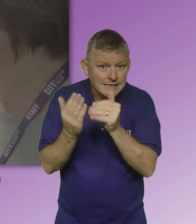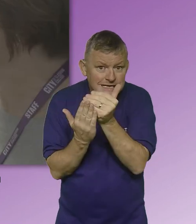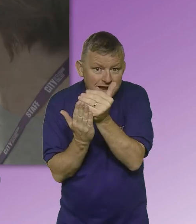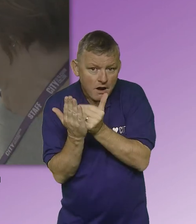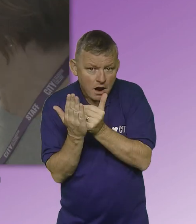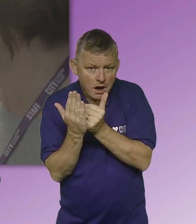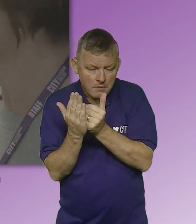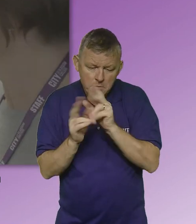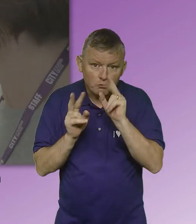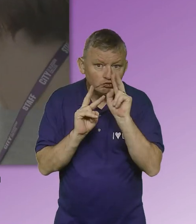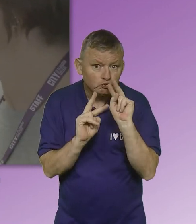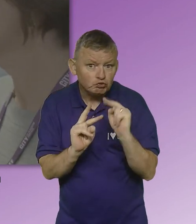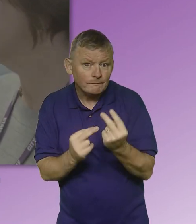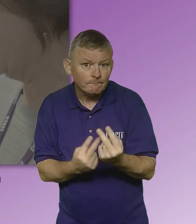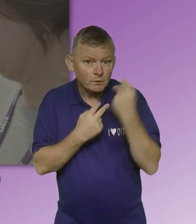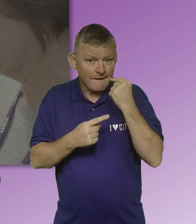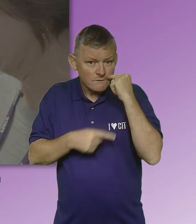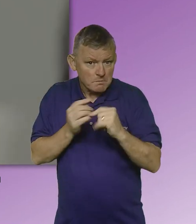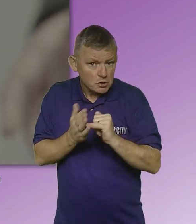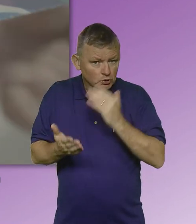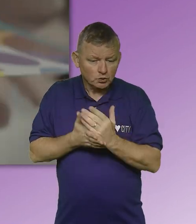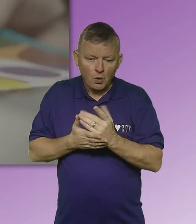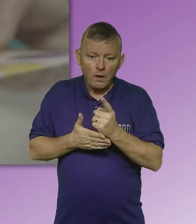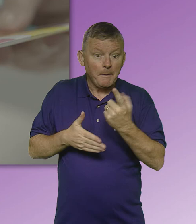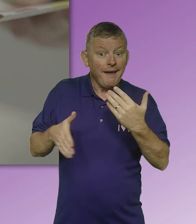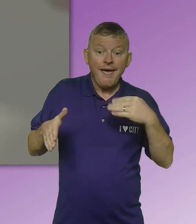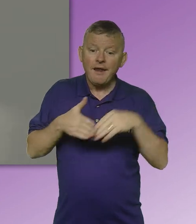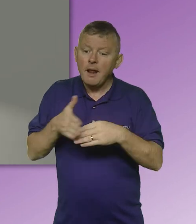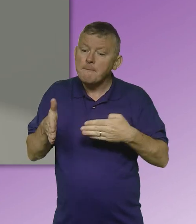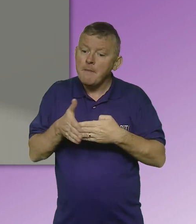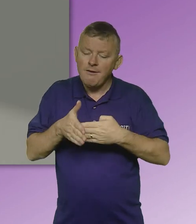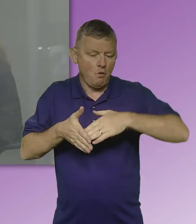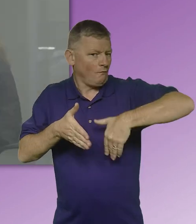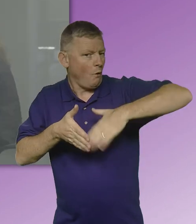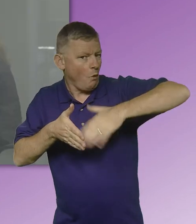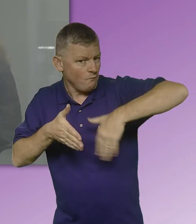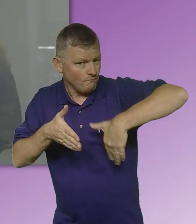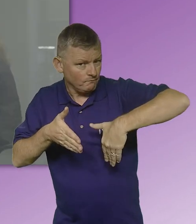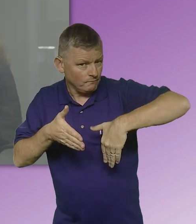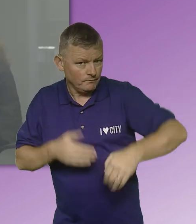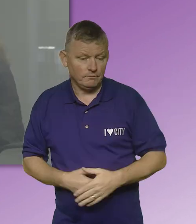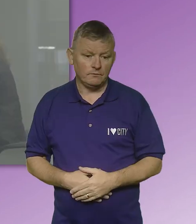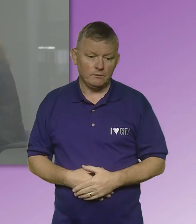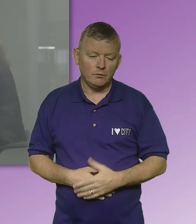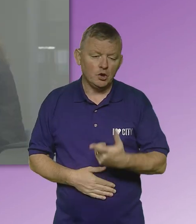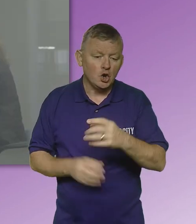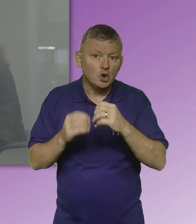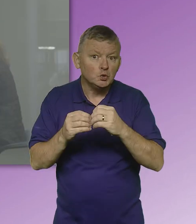to ensure there are no barriers to entry. student